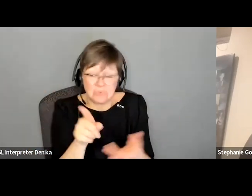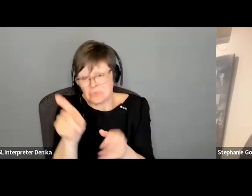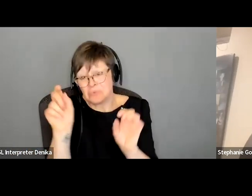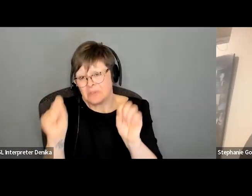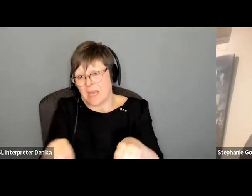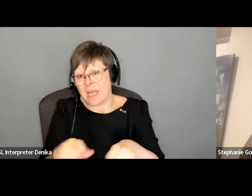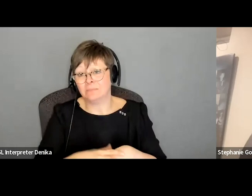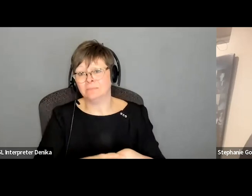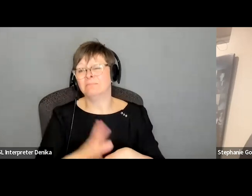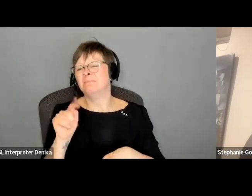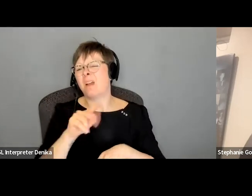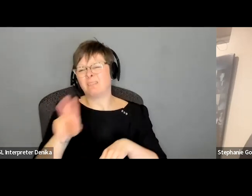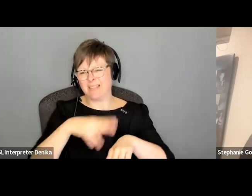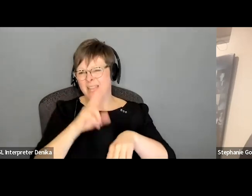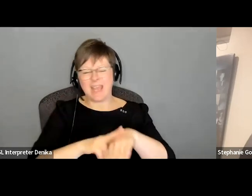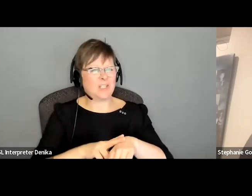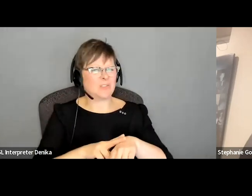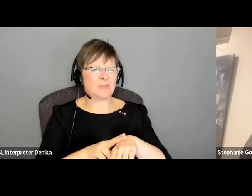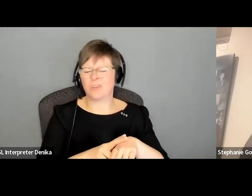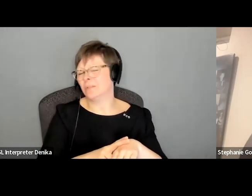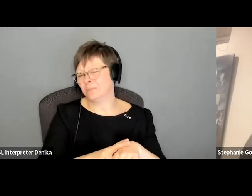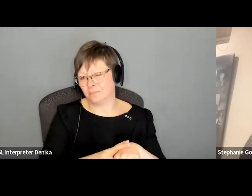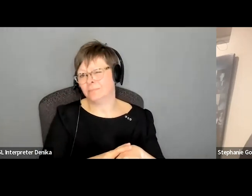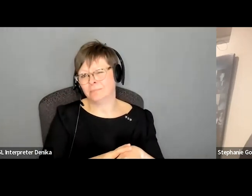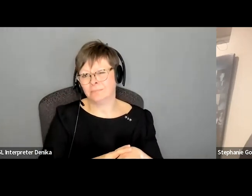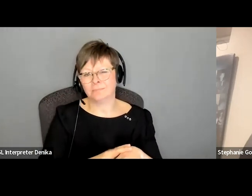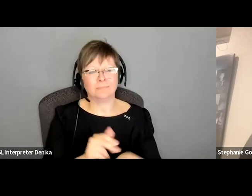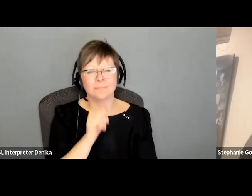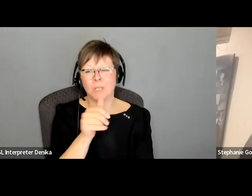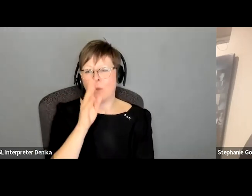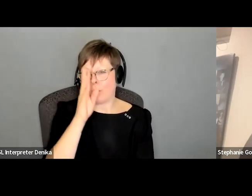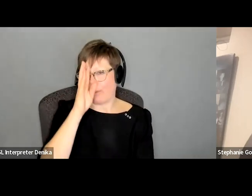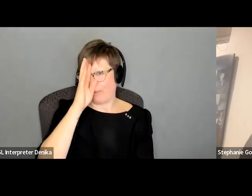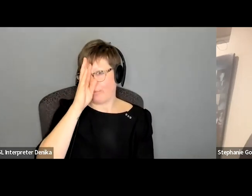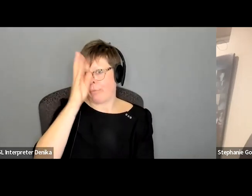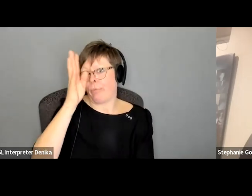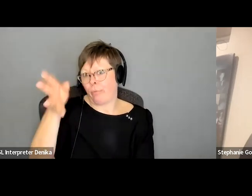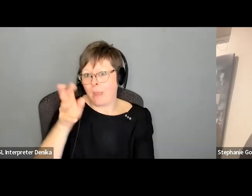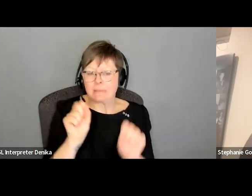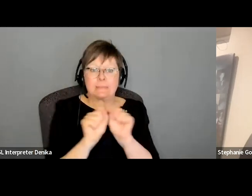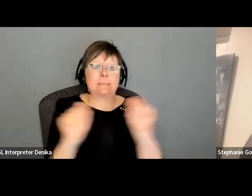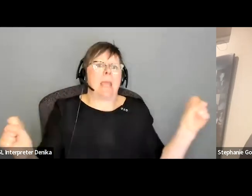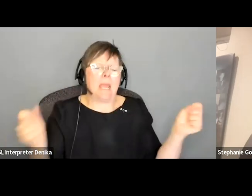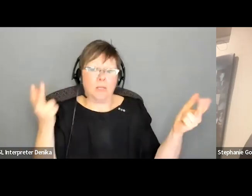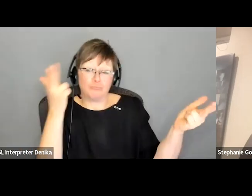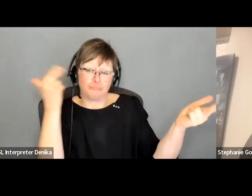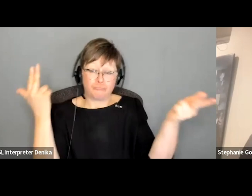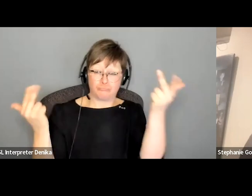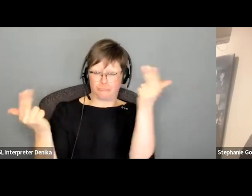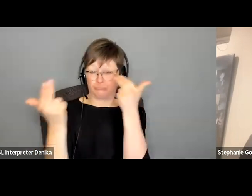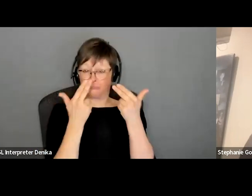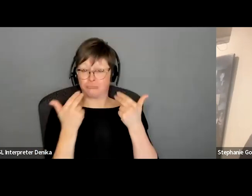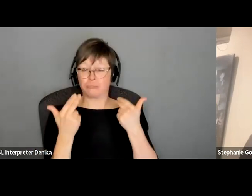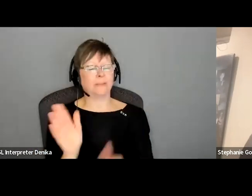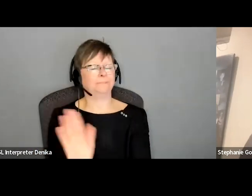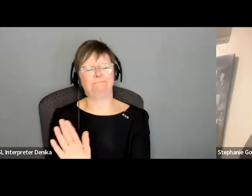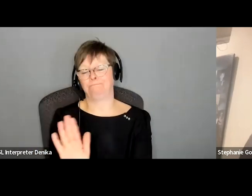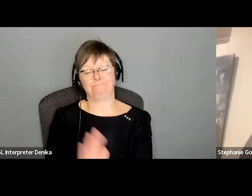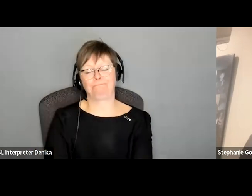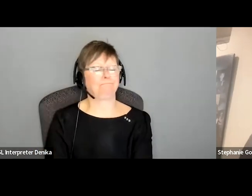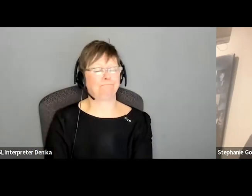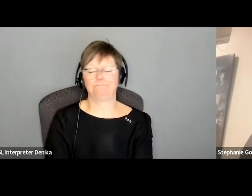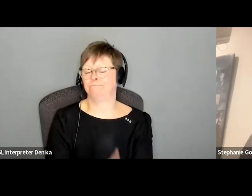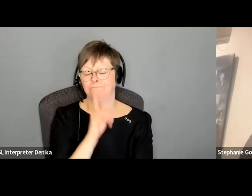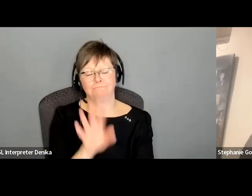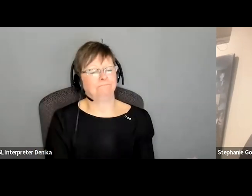keep natural don't go using i don't go making up like you're making up for stage that's a big thing just